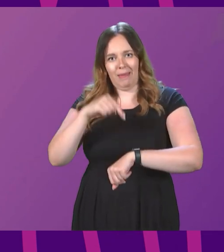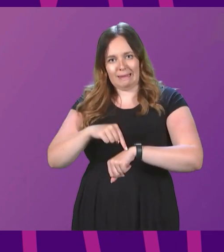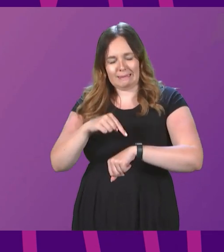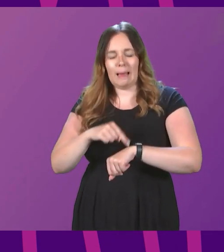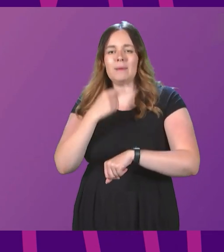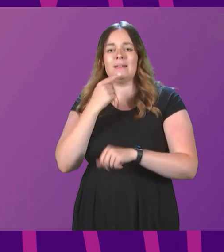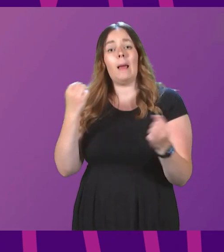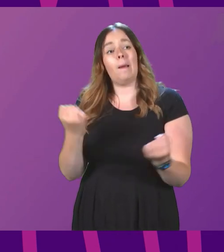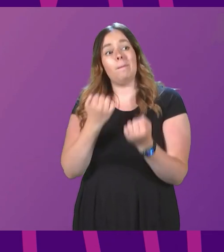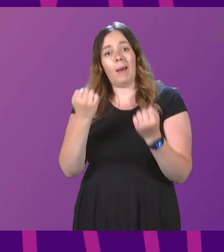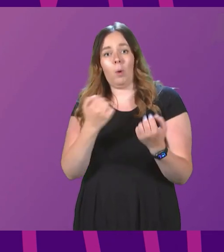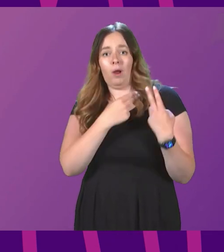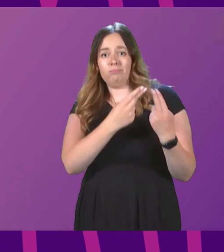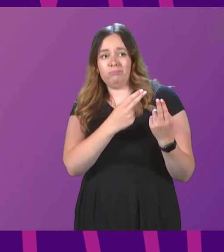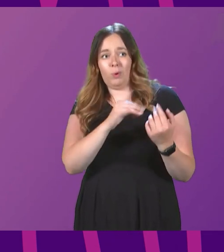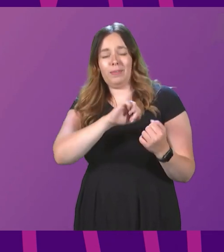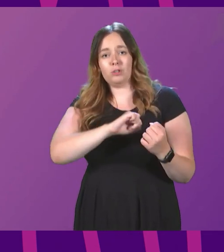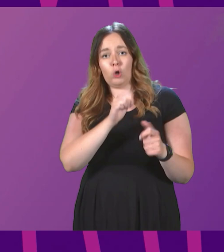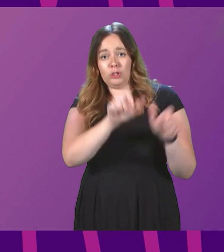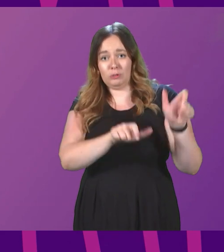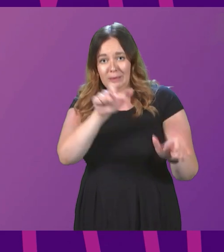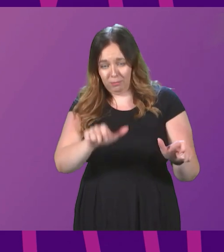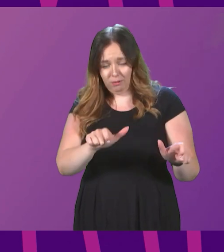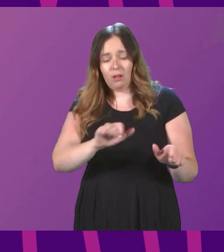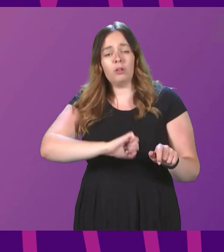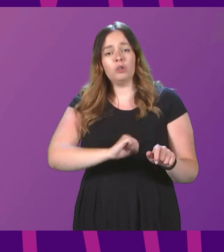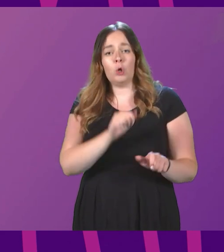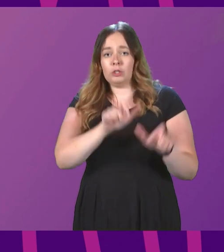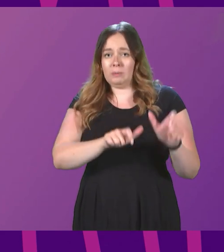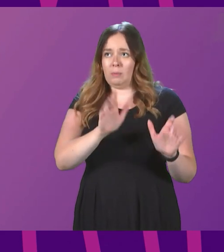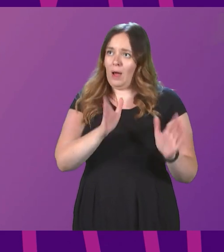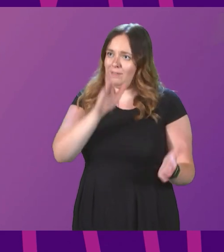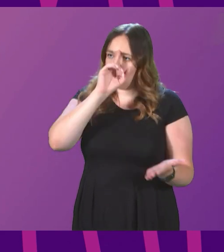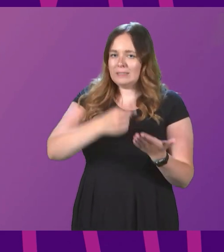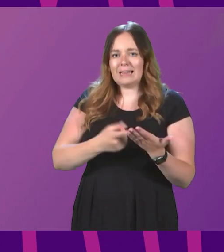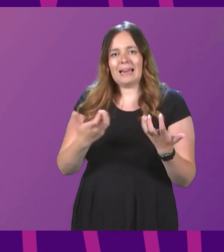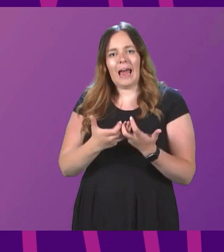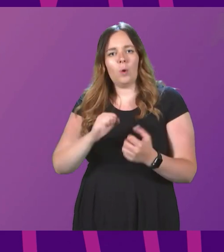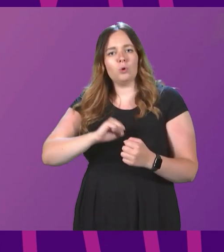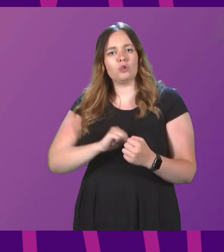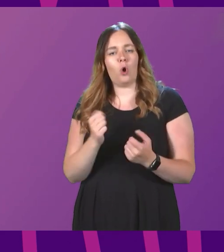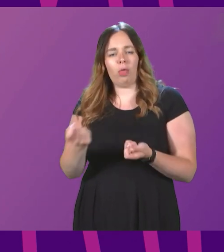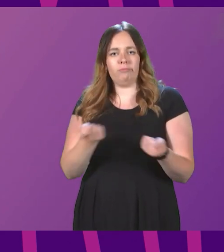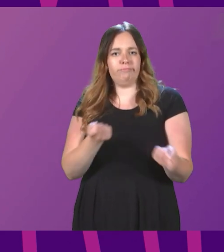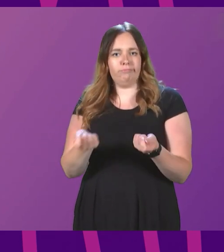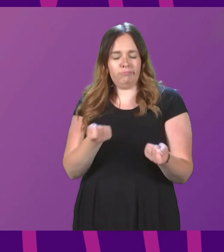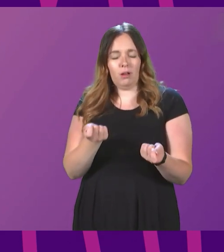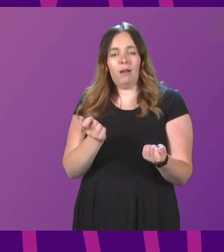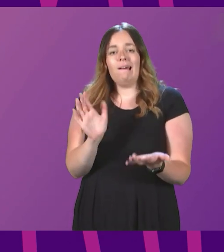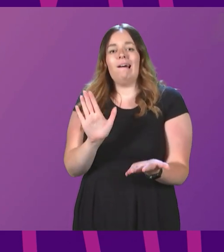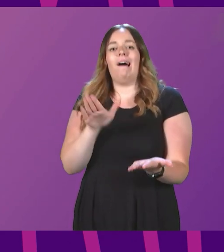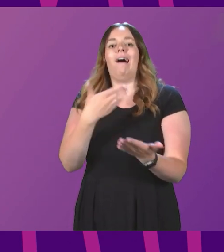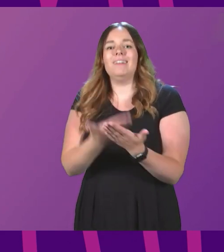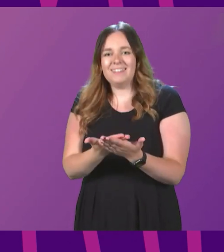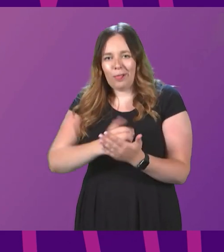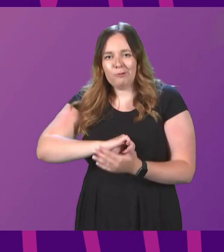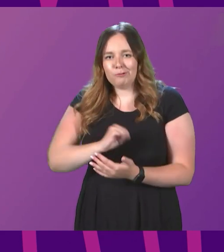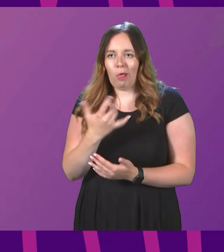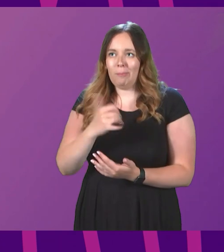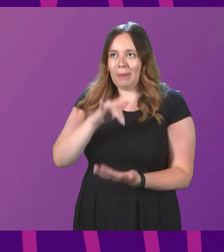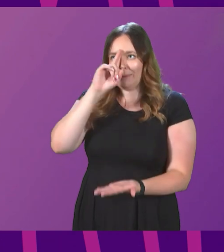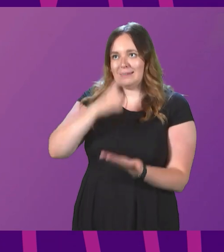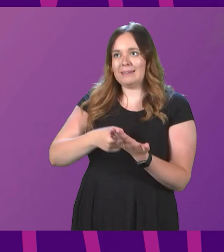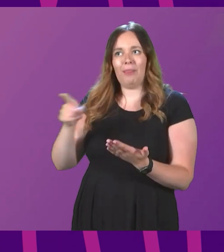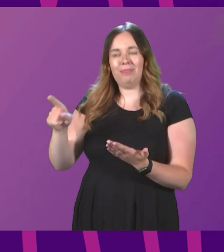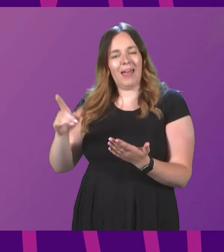power lies with the Scottish people and it is for the Scottish people to decide how Scotland is governed. Until, of course, Scotland might take a decision that they